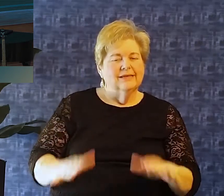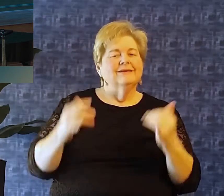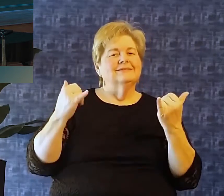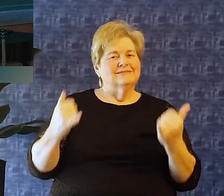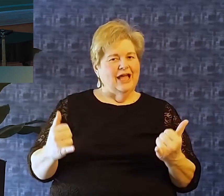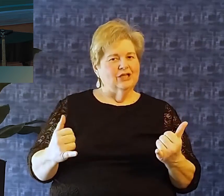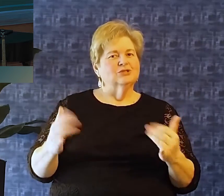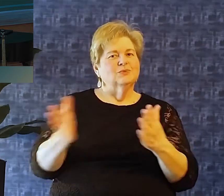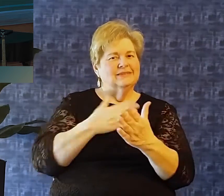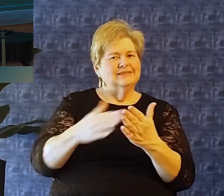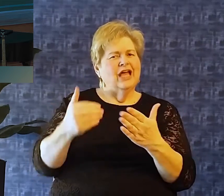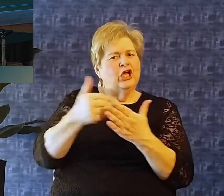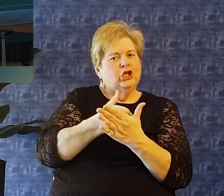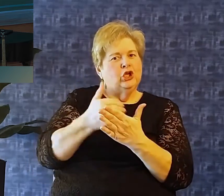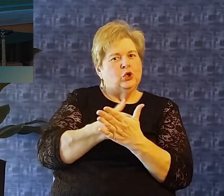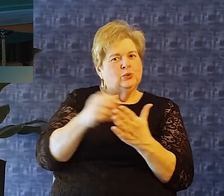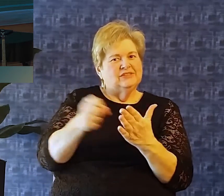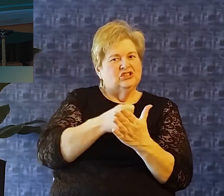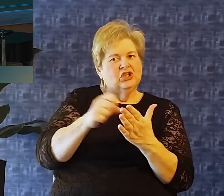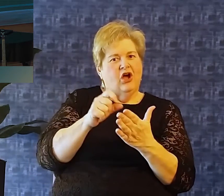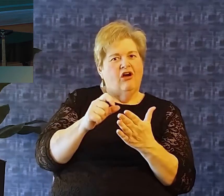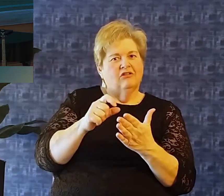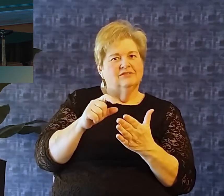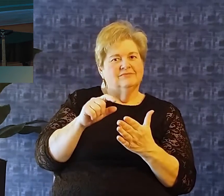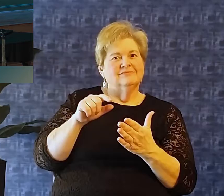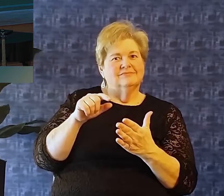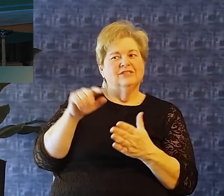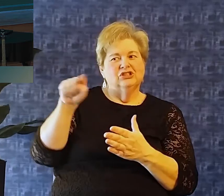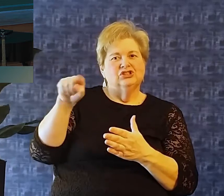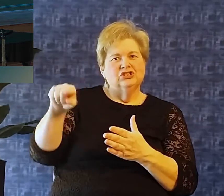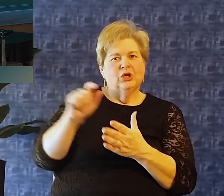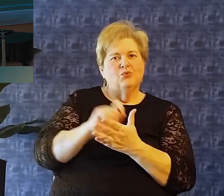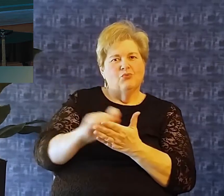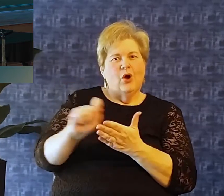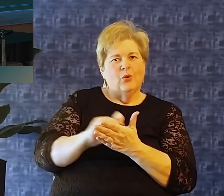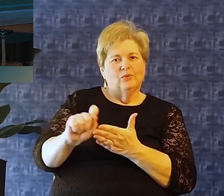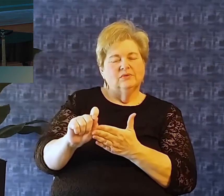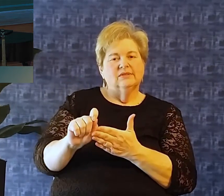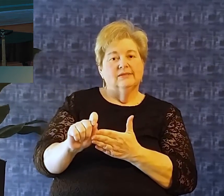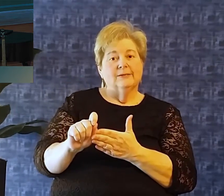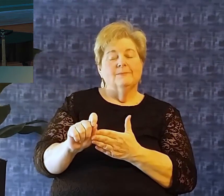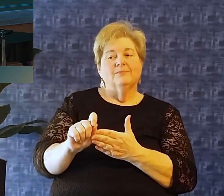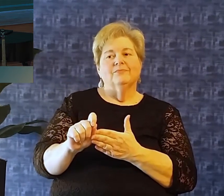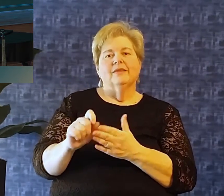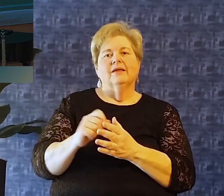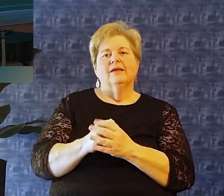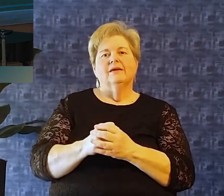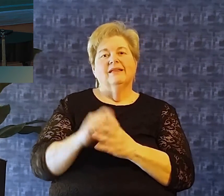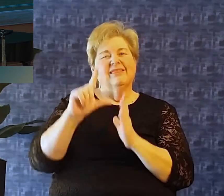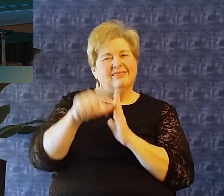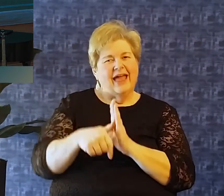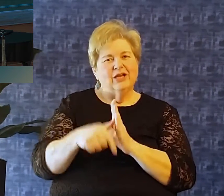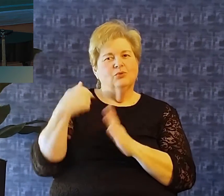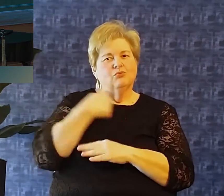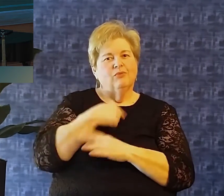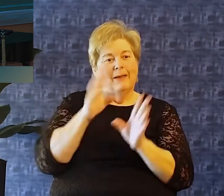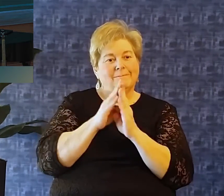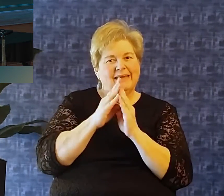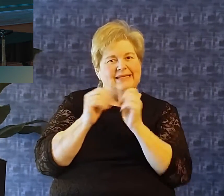sing her new song for us right now And I want you to listen as she sings later when we meet together as a congregation We're all